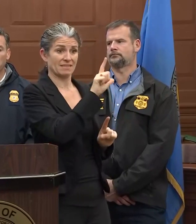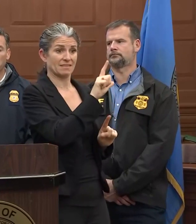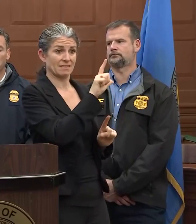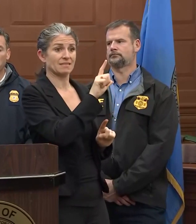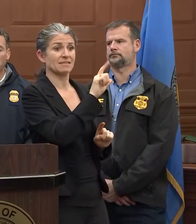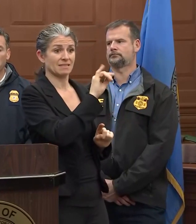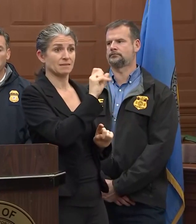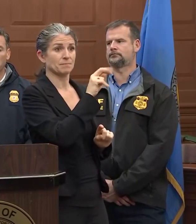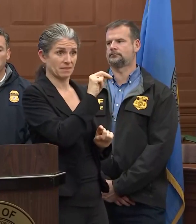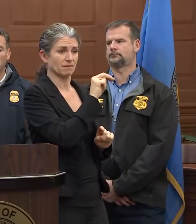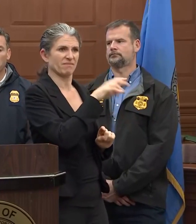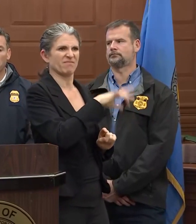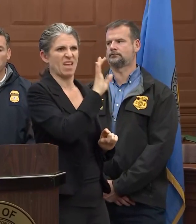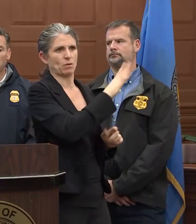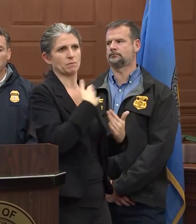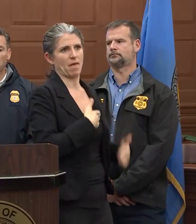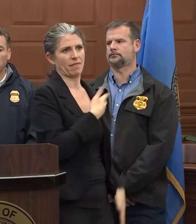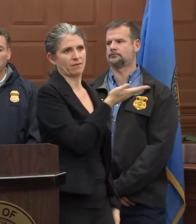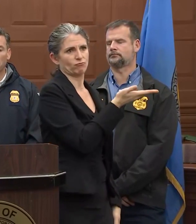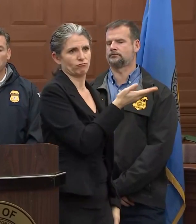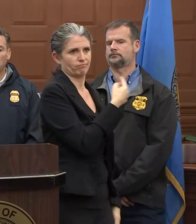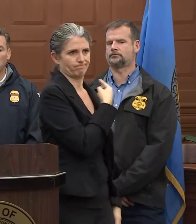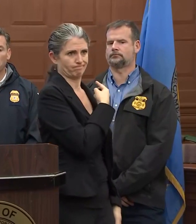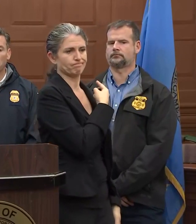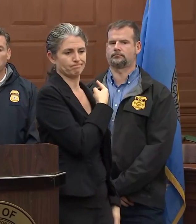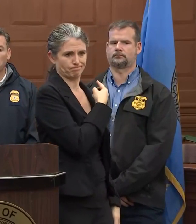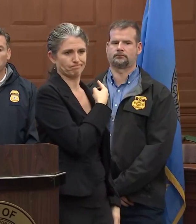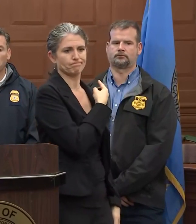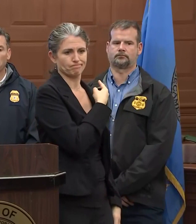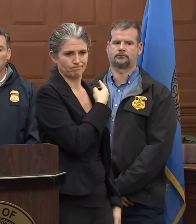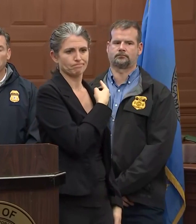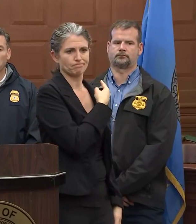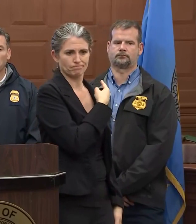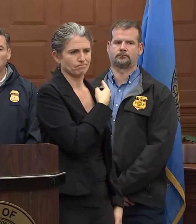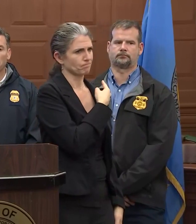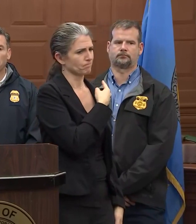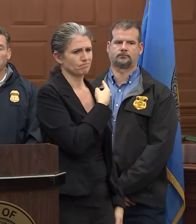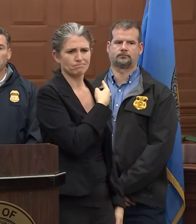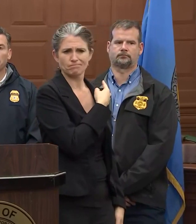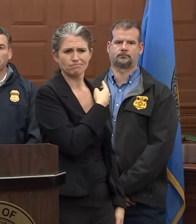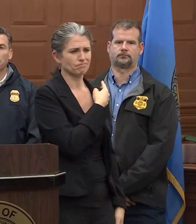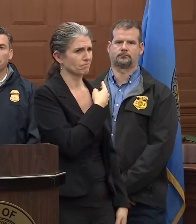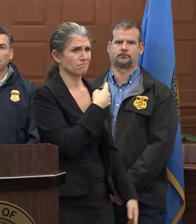This is vitally important to all of us that this conclusion came to light tonight.